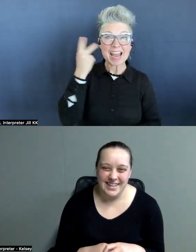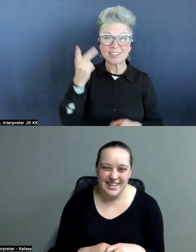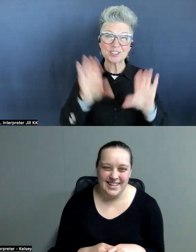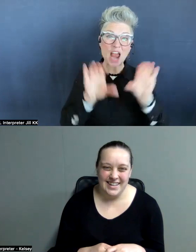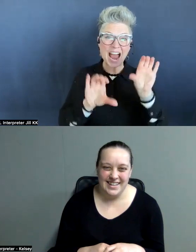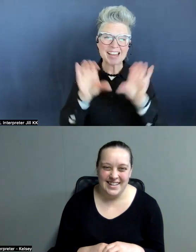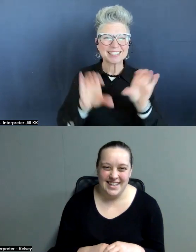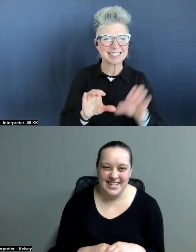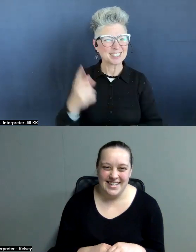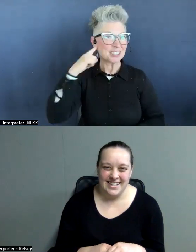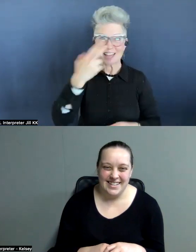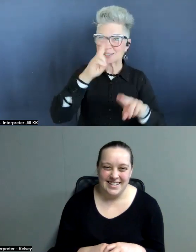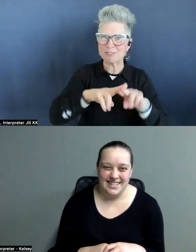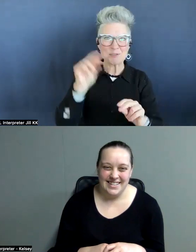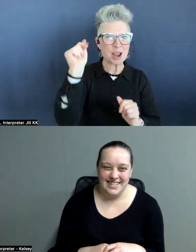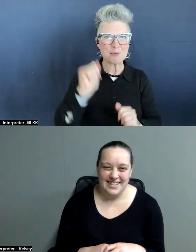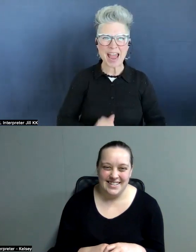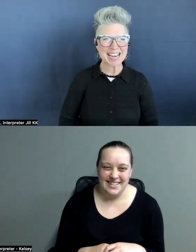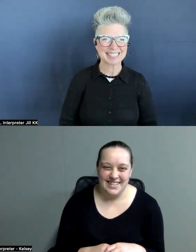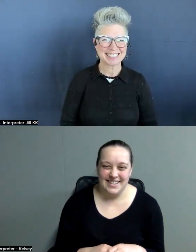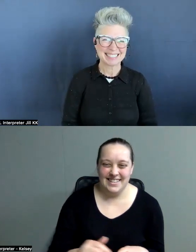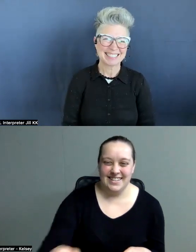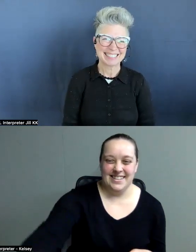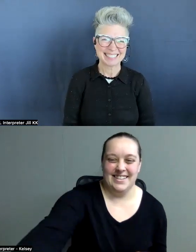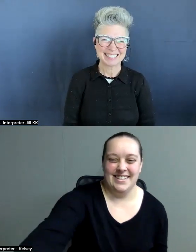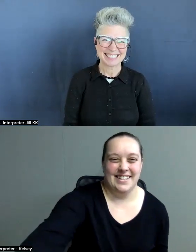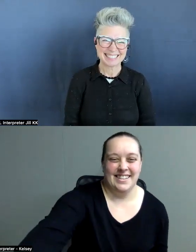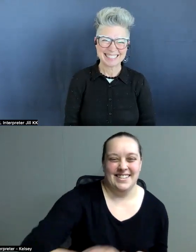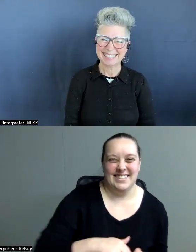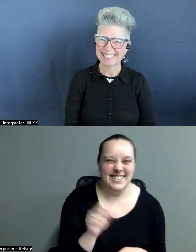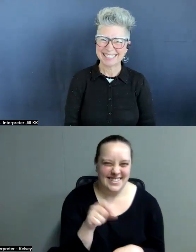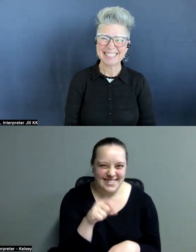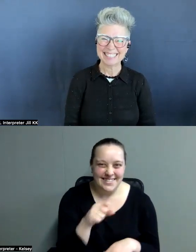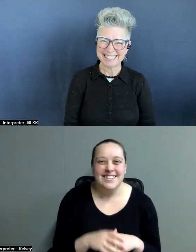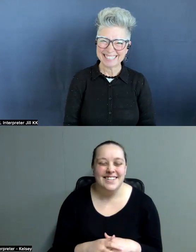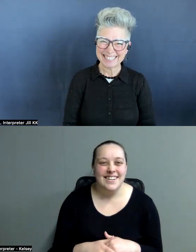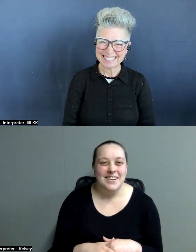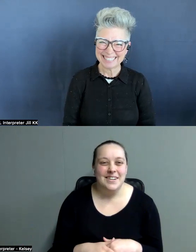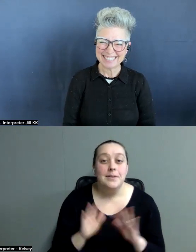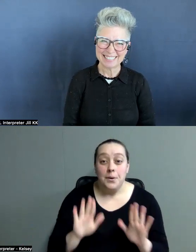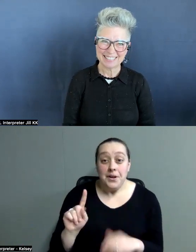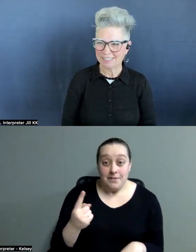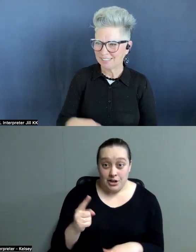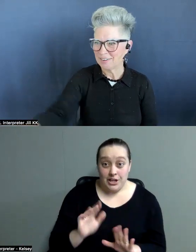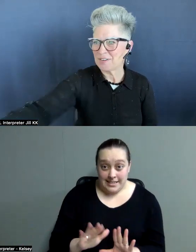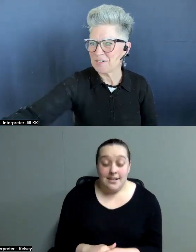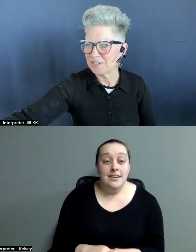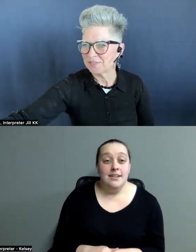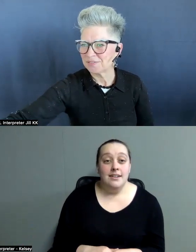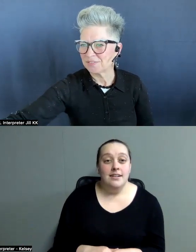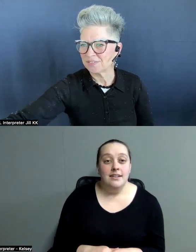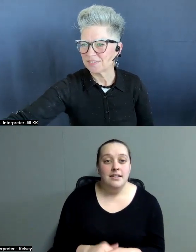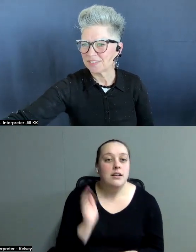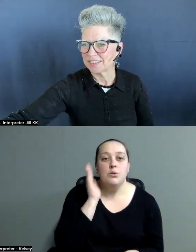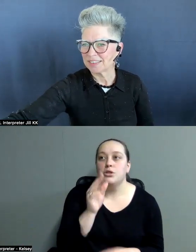It just sounds fun right from the get-go. Yes, definitely. First off, we're going to just do a